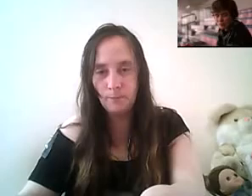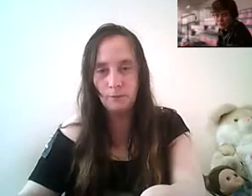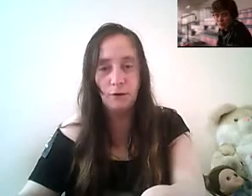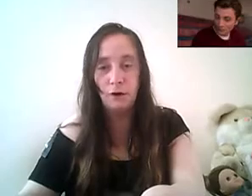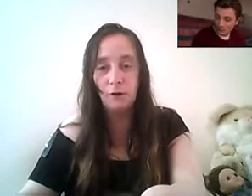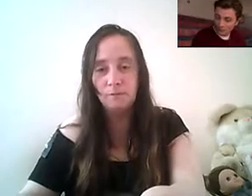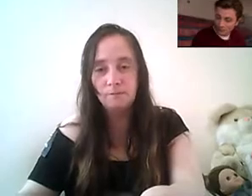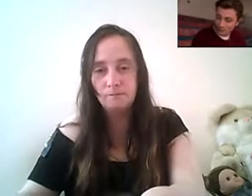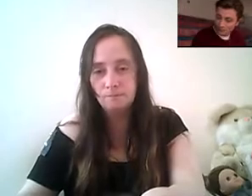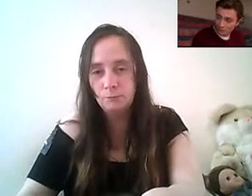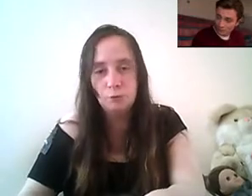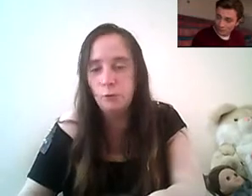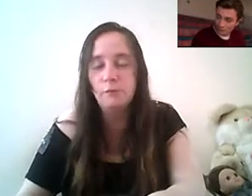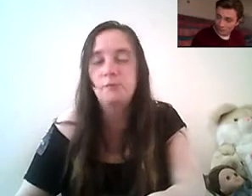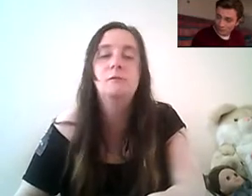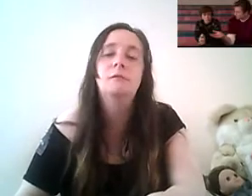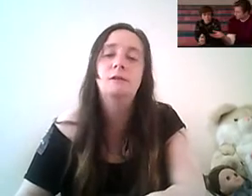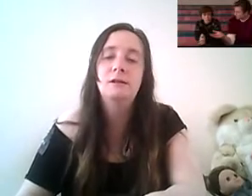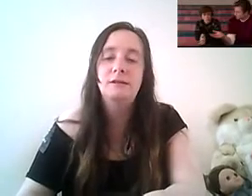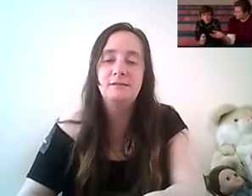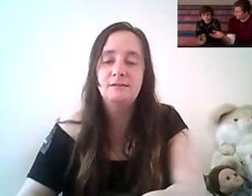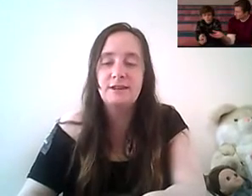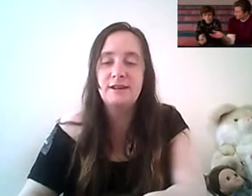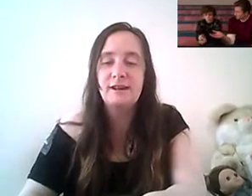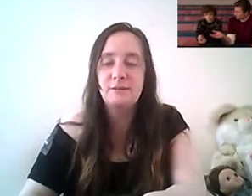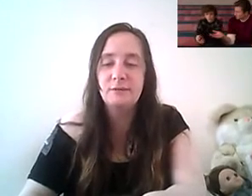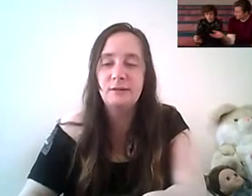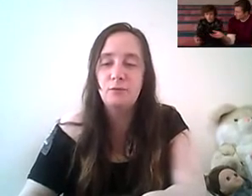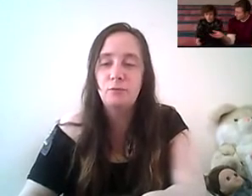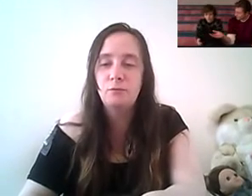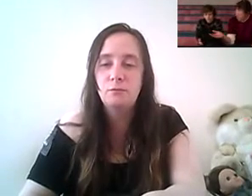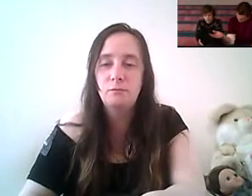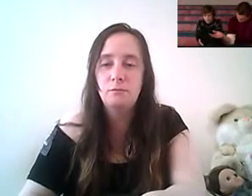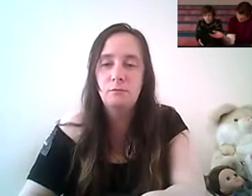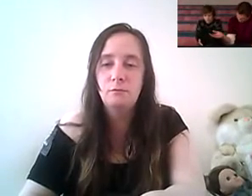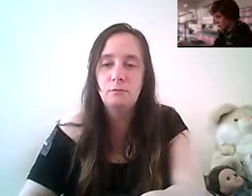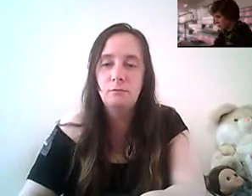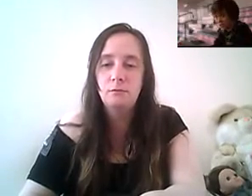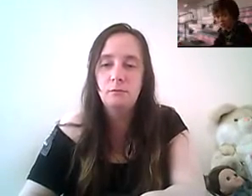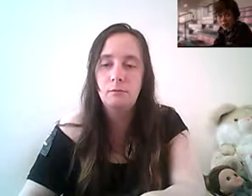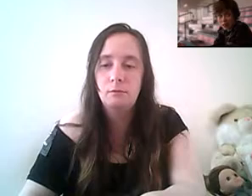no don't say shaking your hands with the devil pretty enough